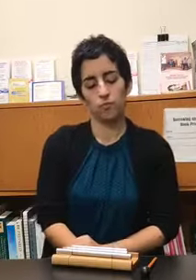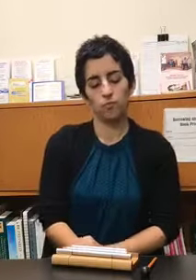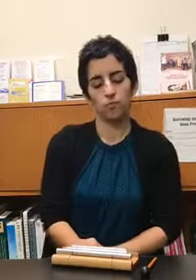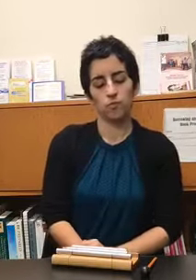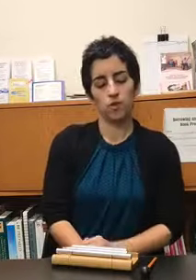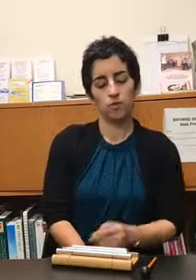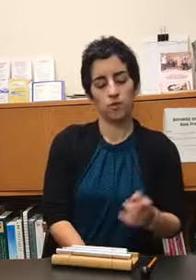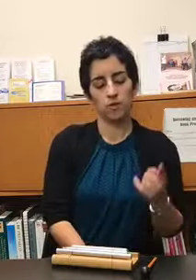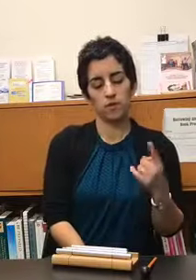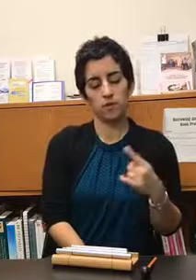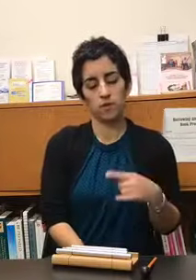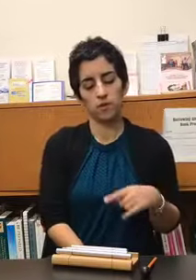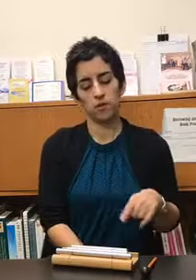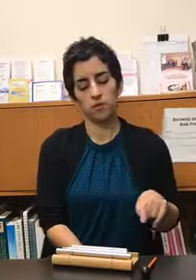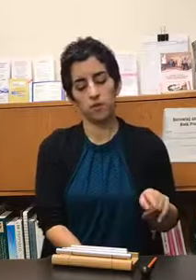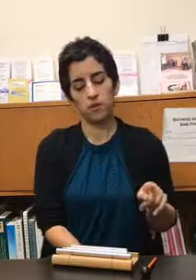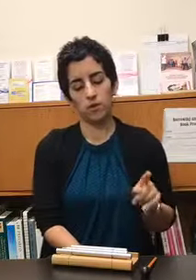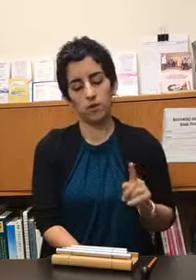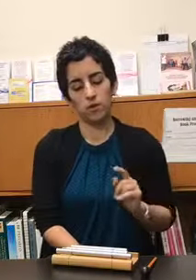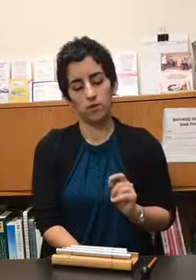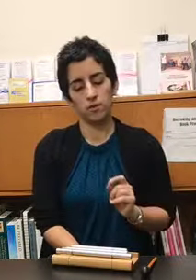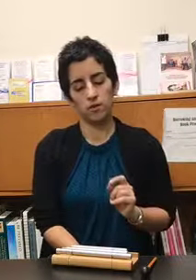so listening until the very end